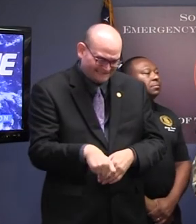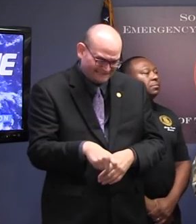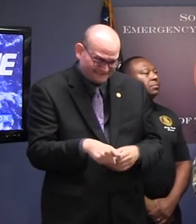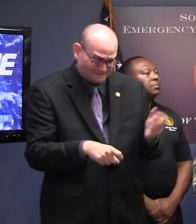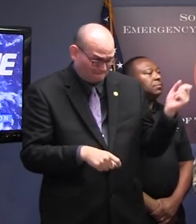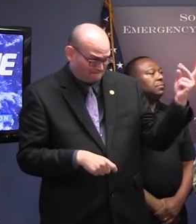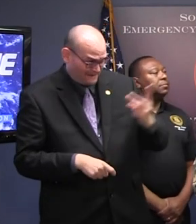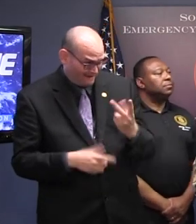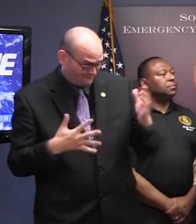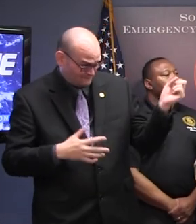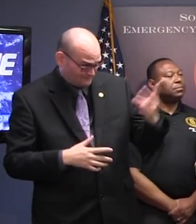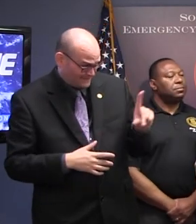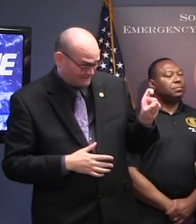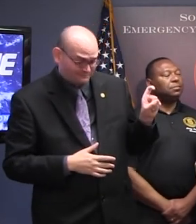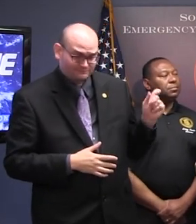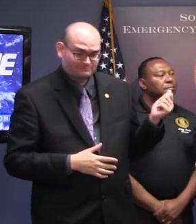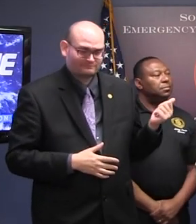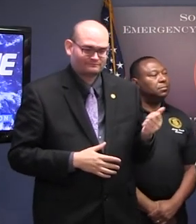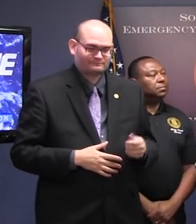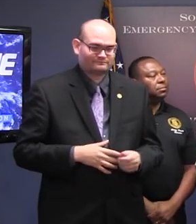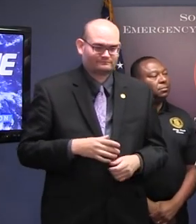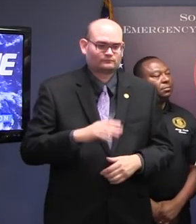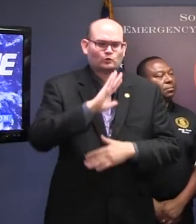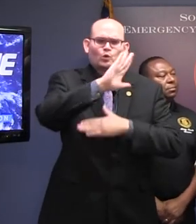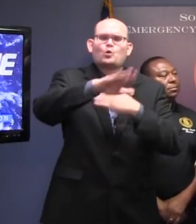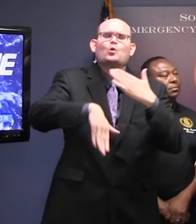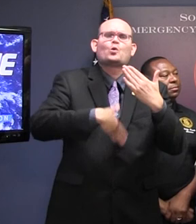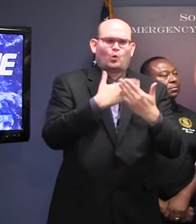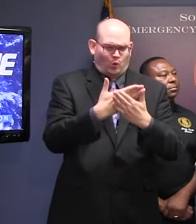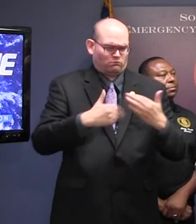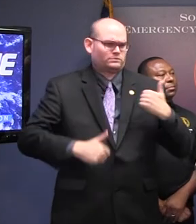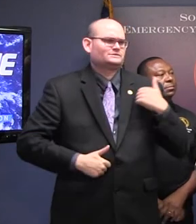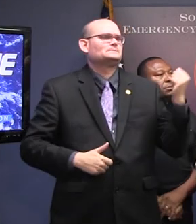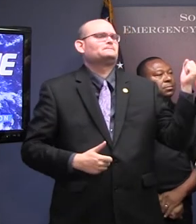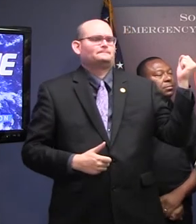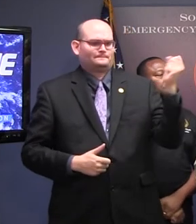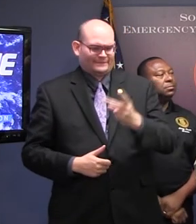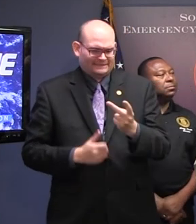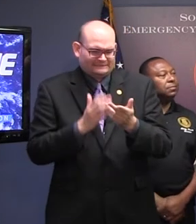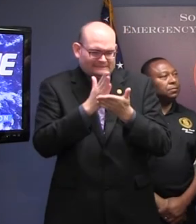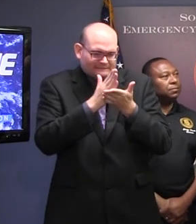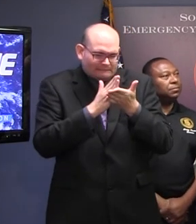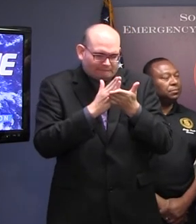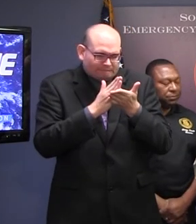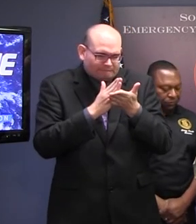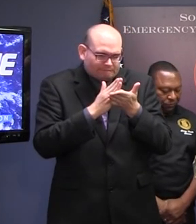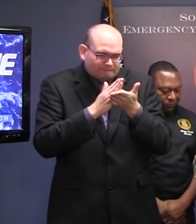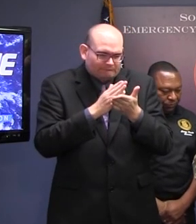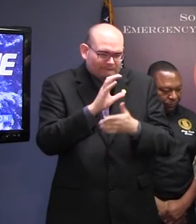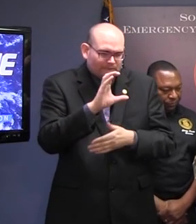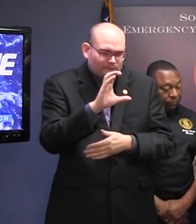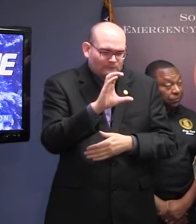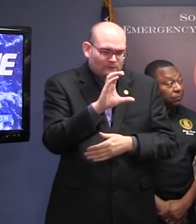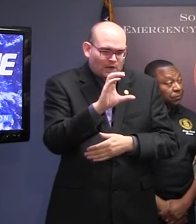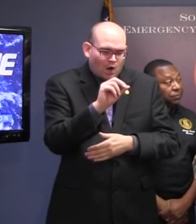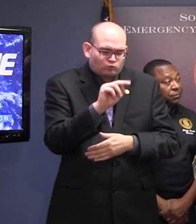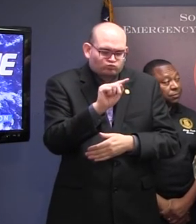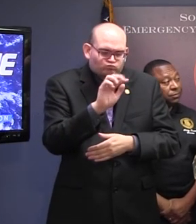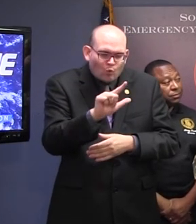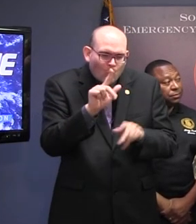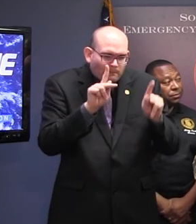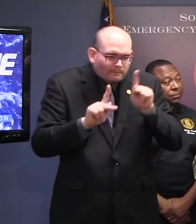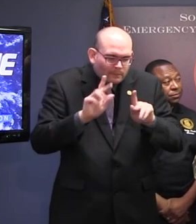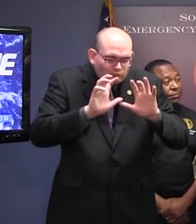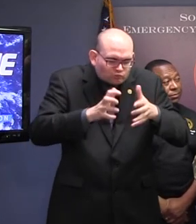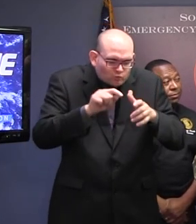or are they all in South Carolina? All of our responders are back except a small control cell. We have also a piece that we